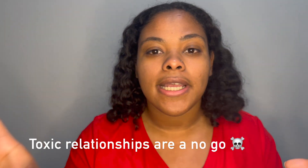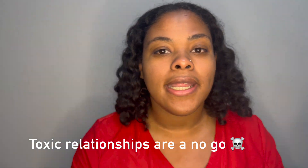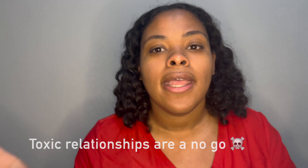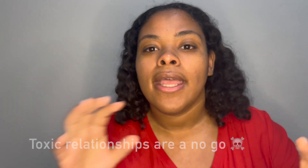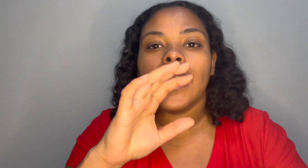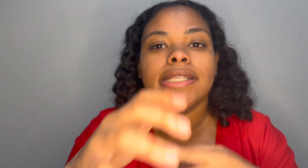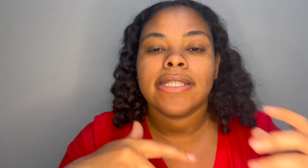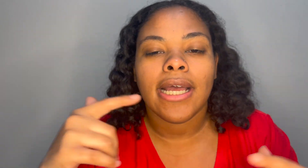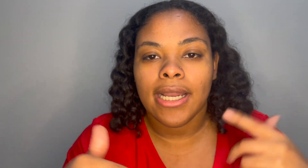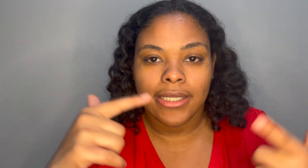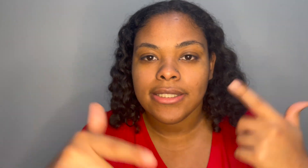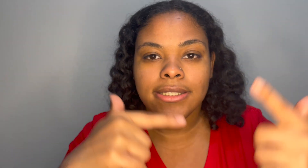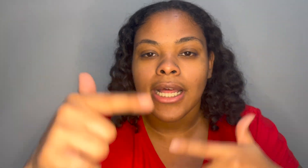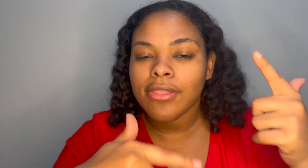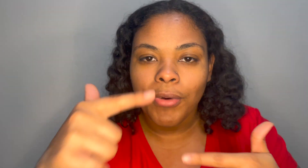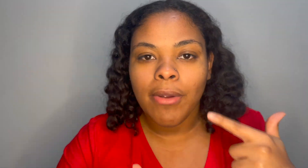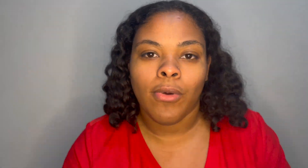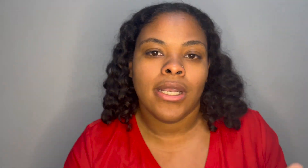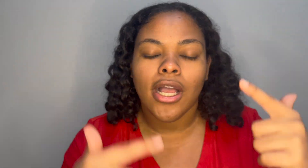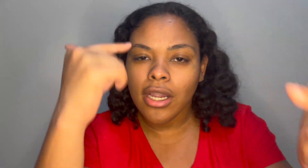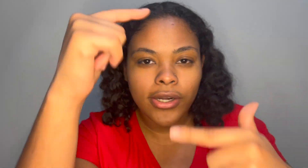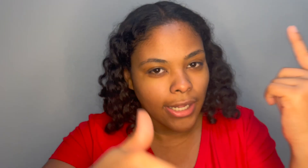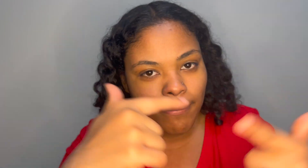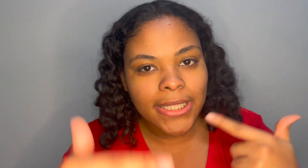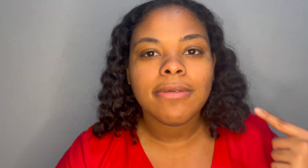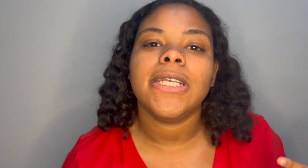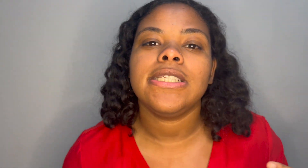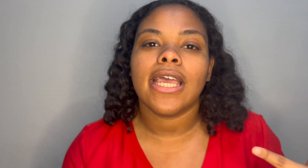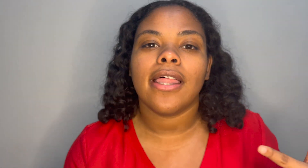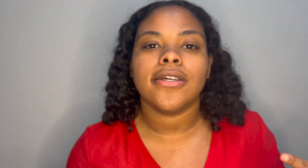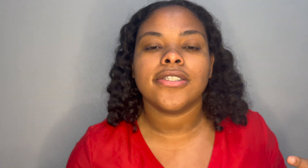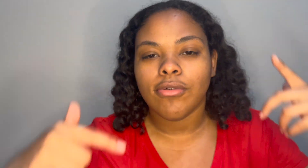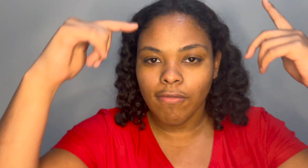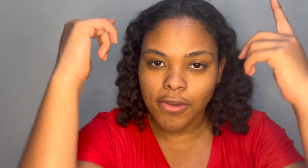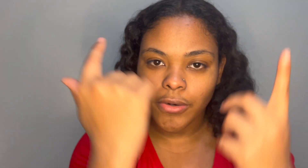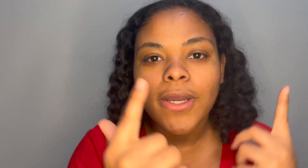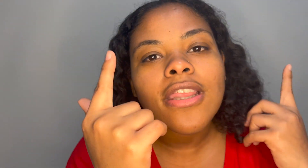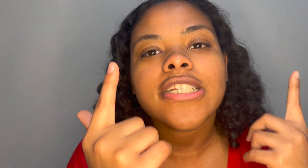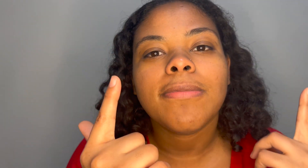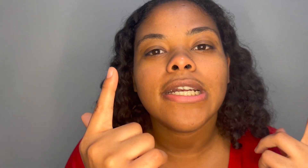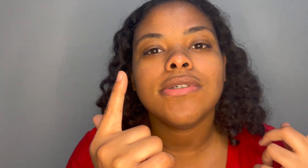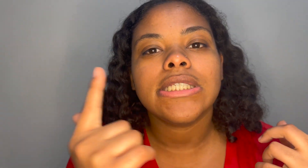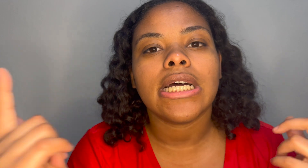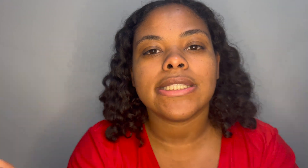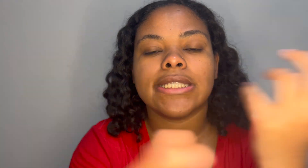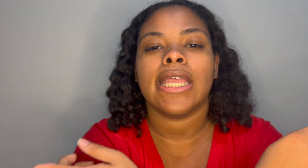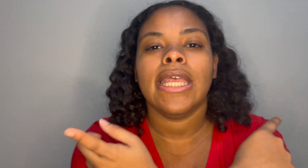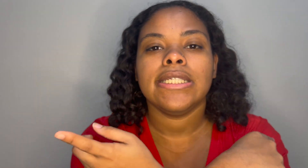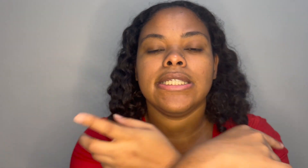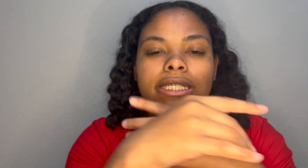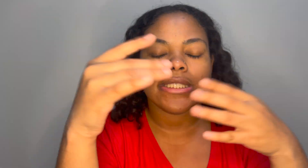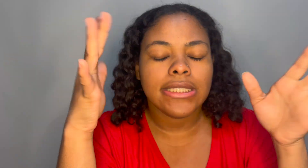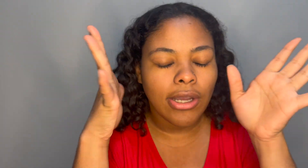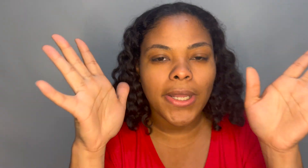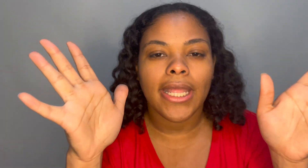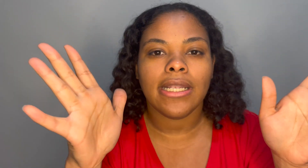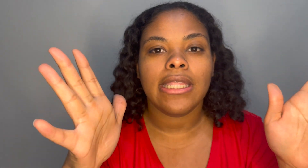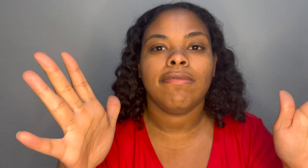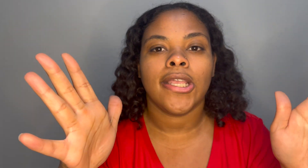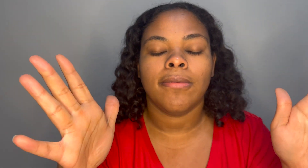it's not it's not the right one y'all are not meant to be together so if you're with somebody who's toxic just go ahead leave them